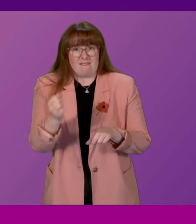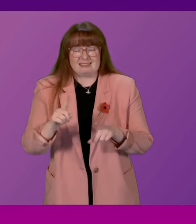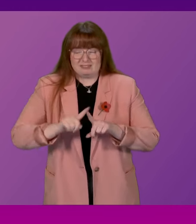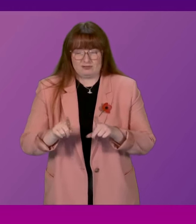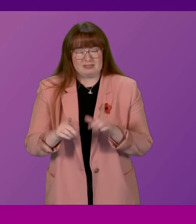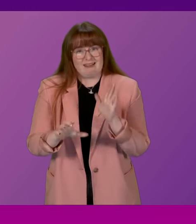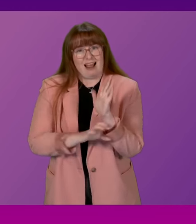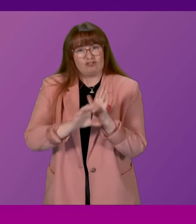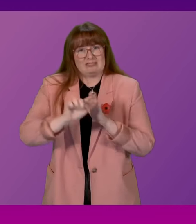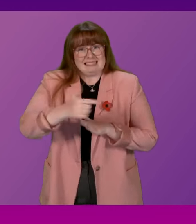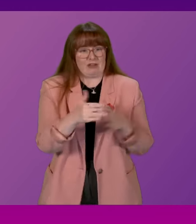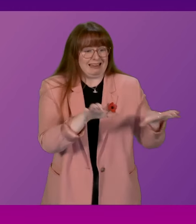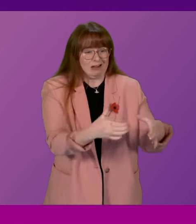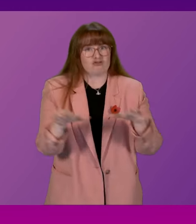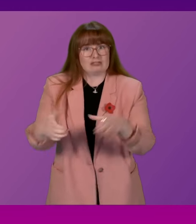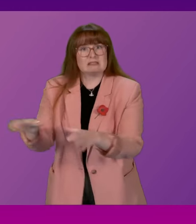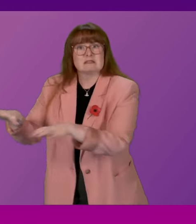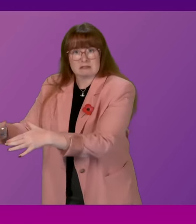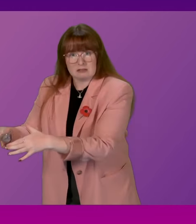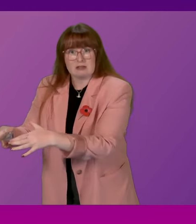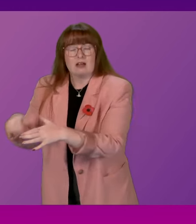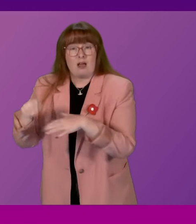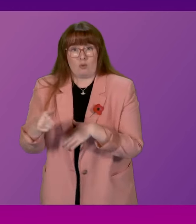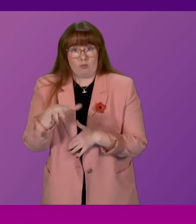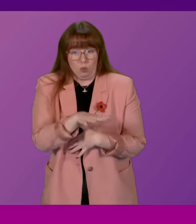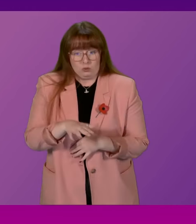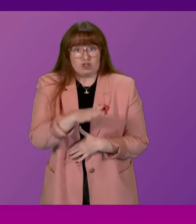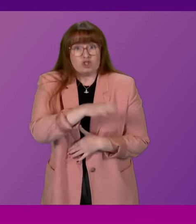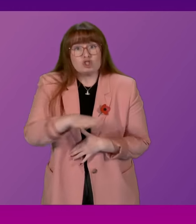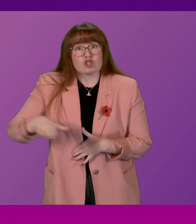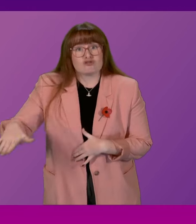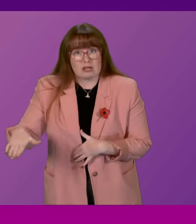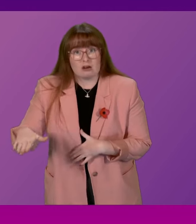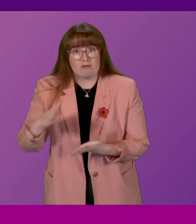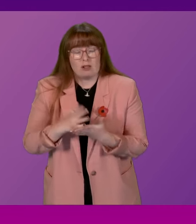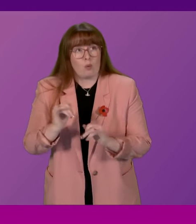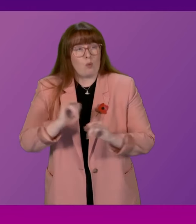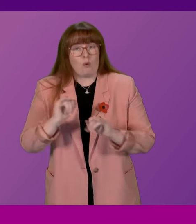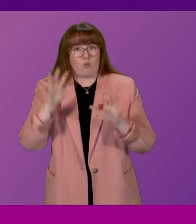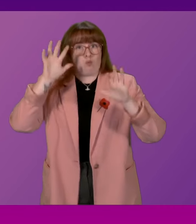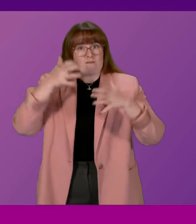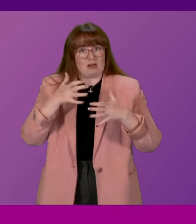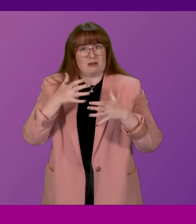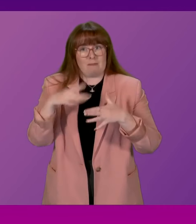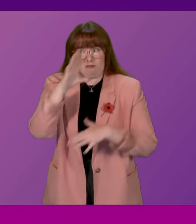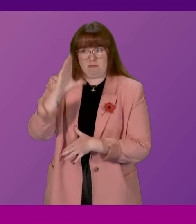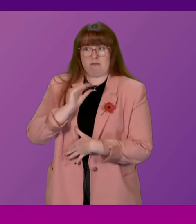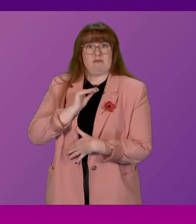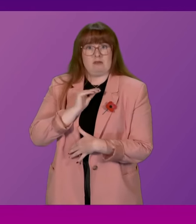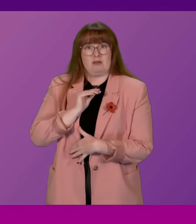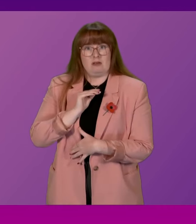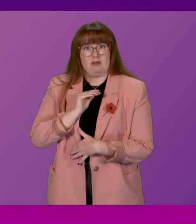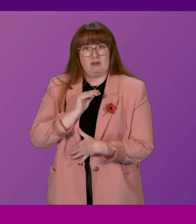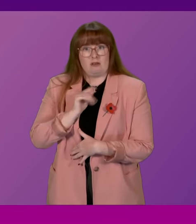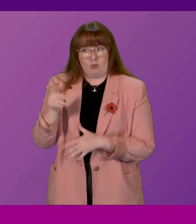categories. And, of course, those children where there were significant concerns reported were, of